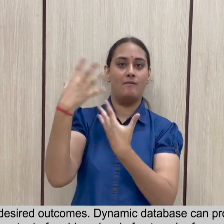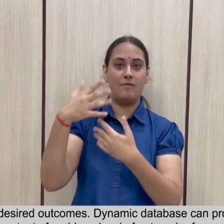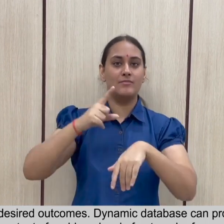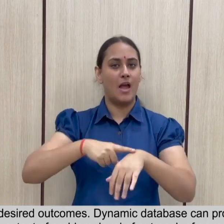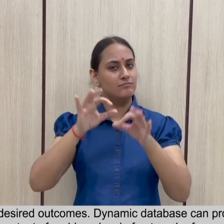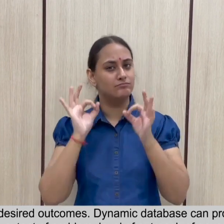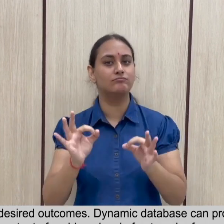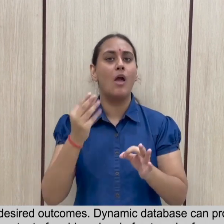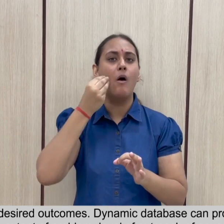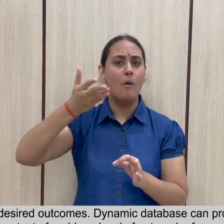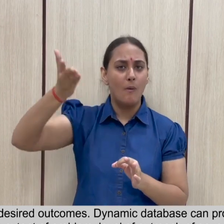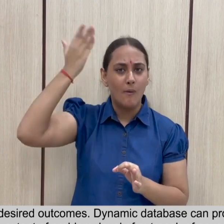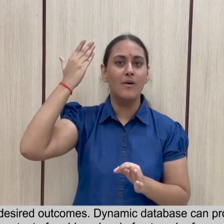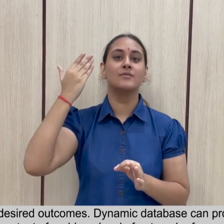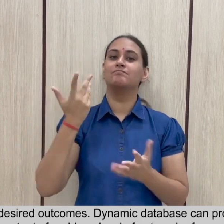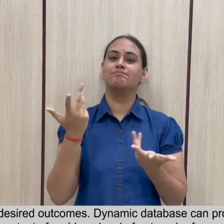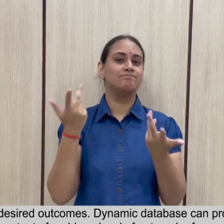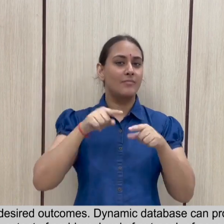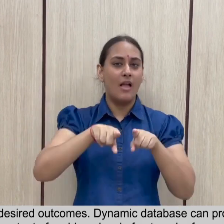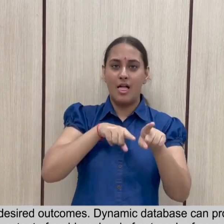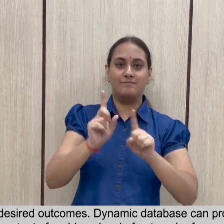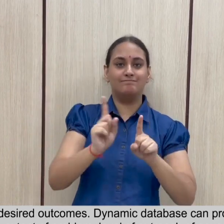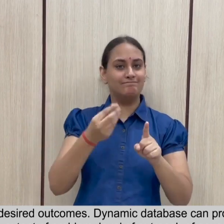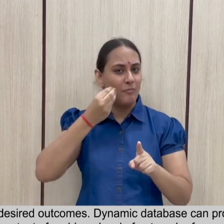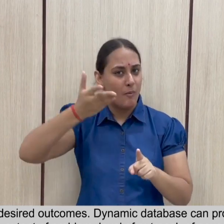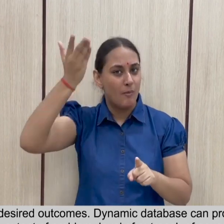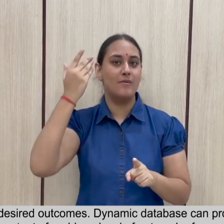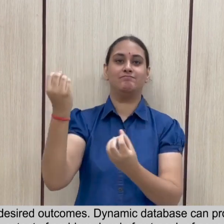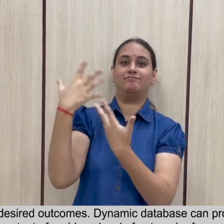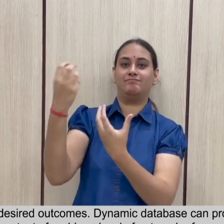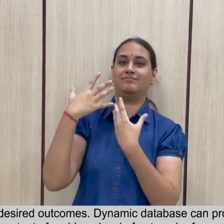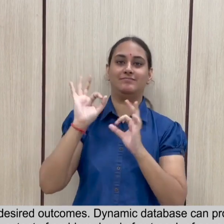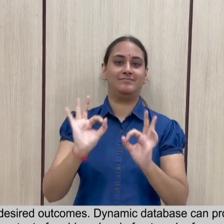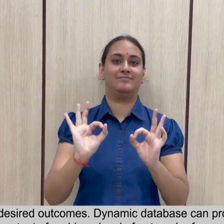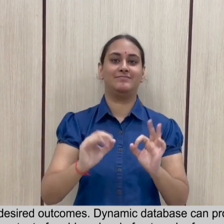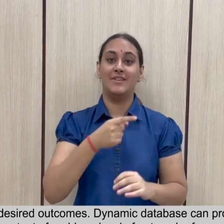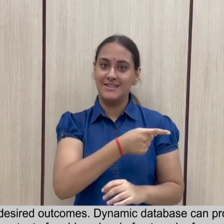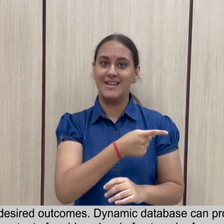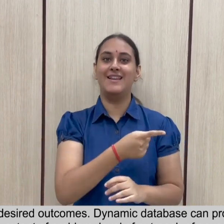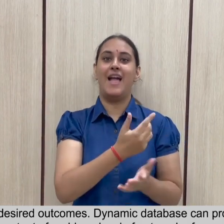be it the extent of problem,